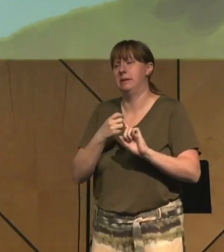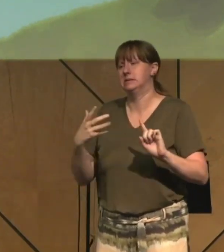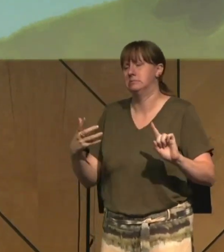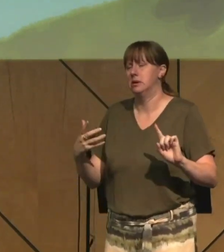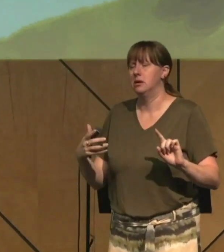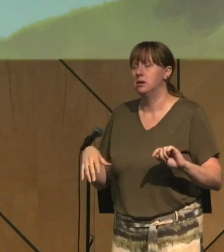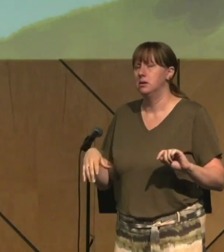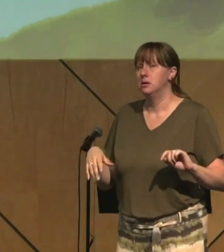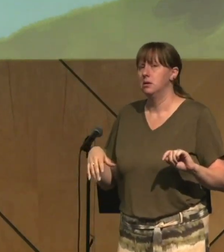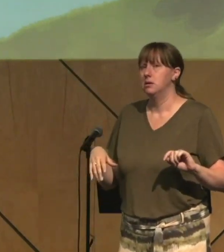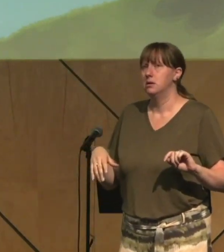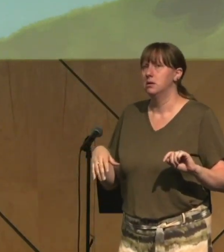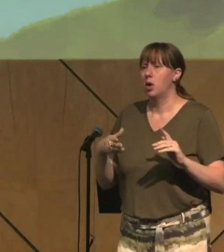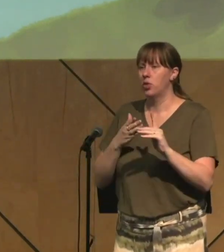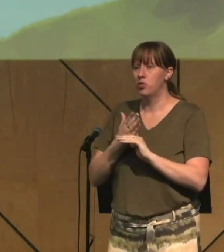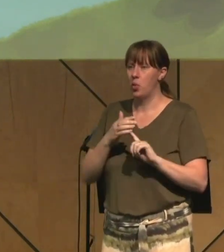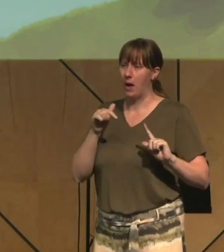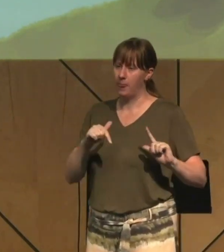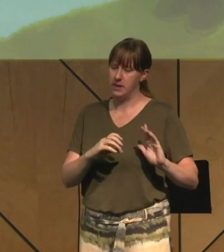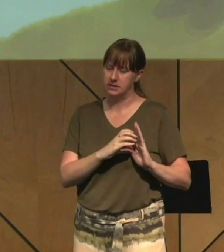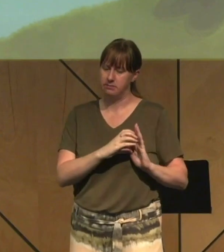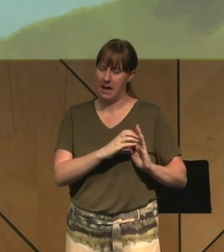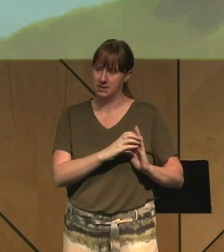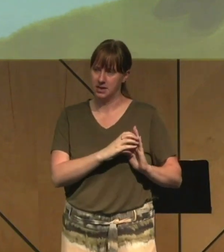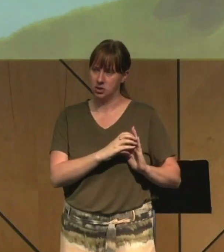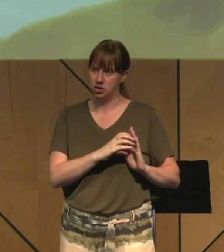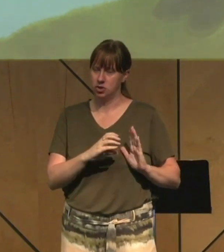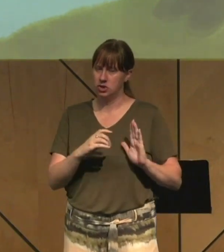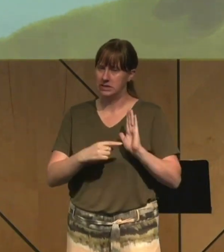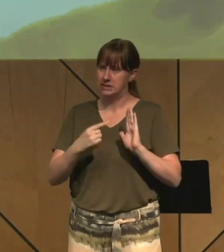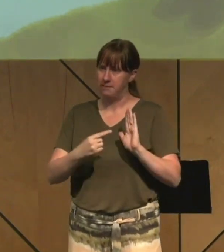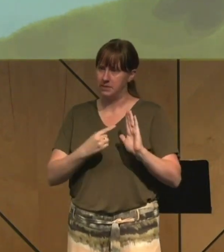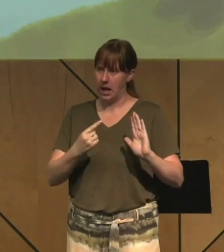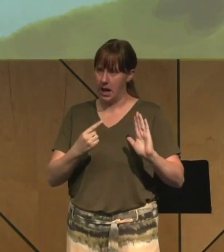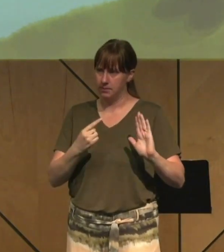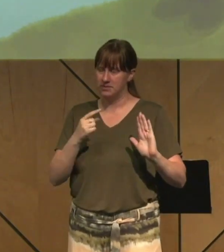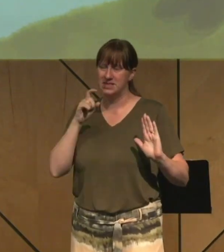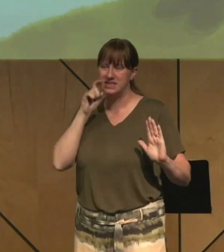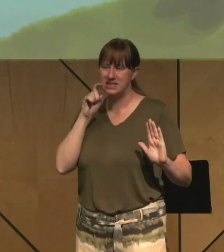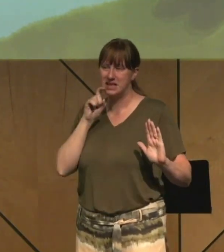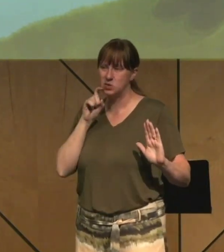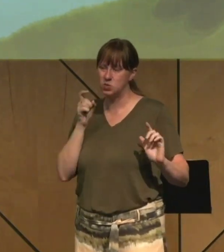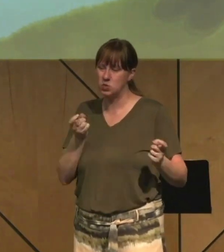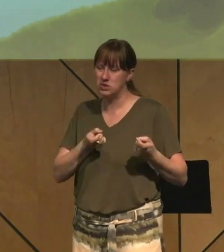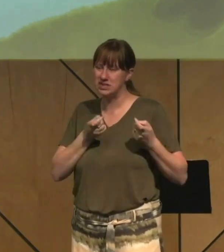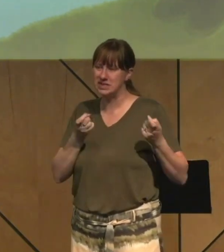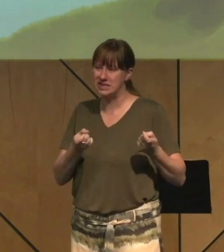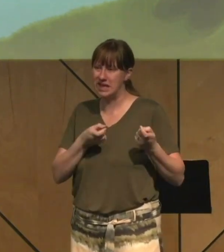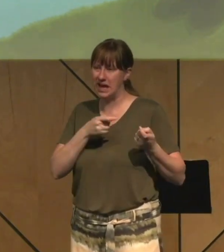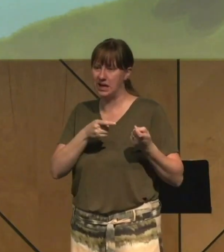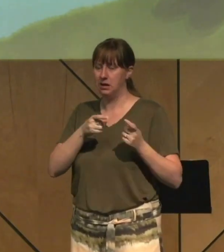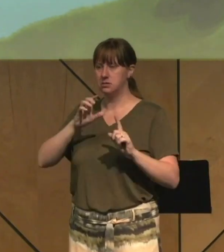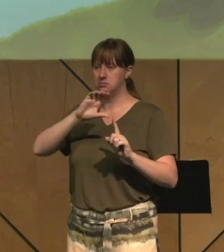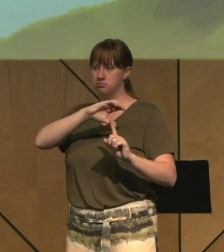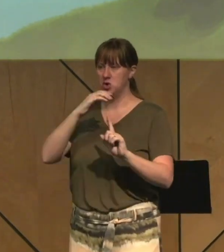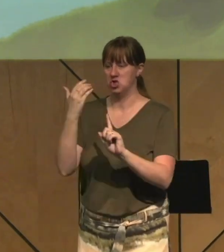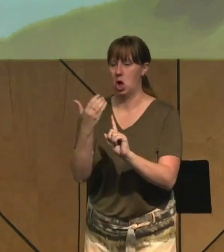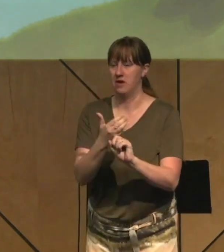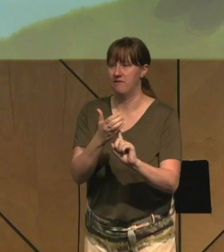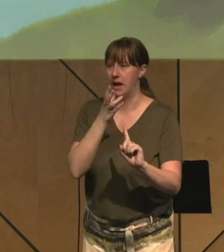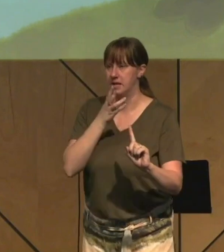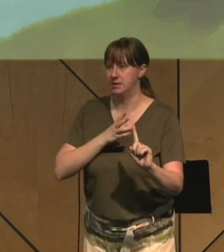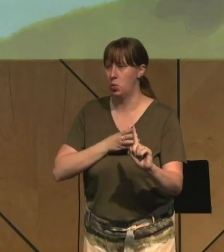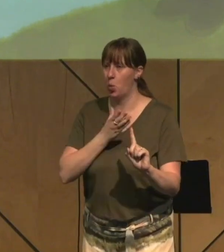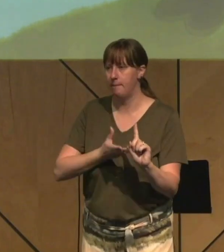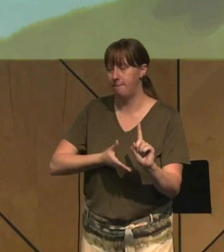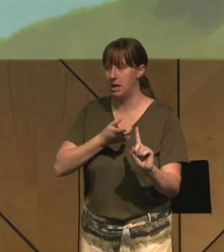sexual sin is personified as a woman. Like in chapter 5, verse 3, sexual sin is